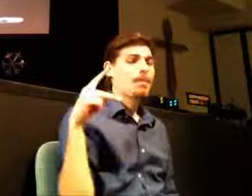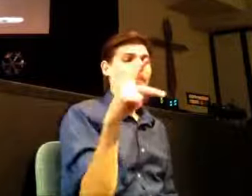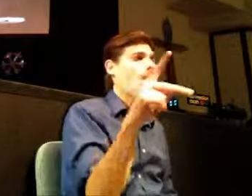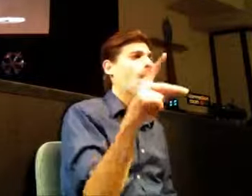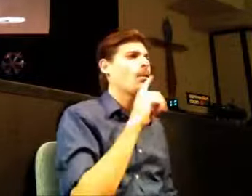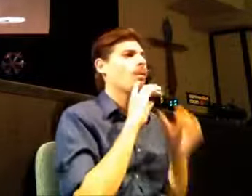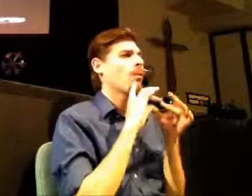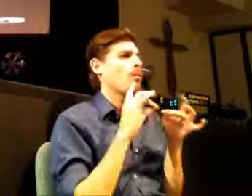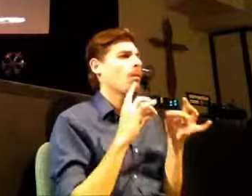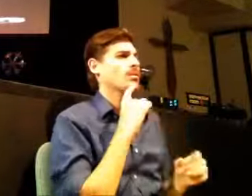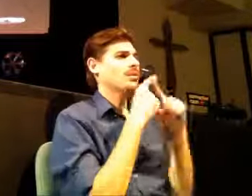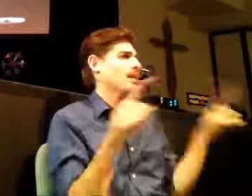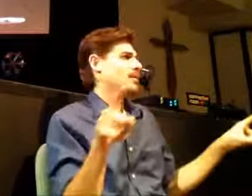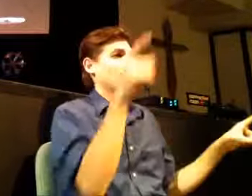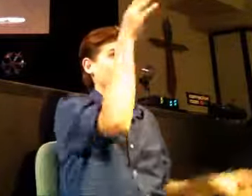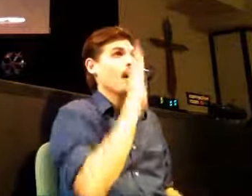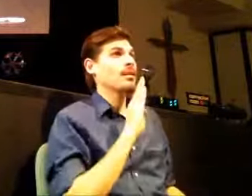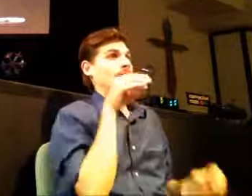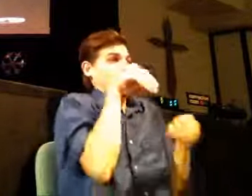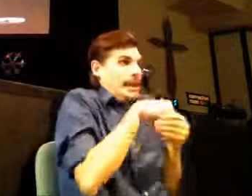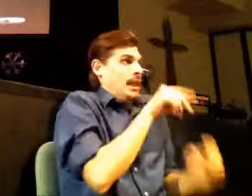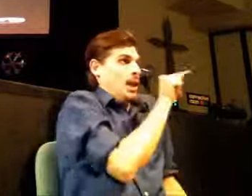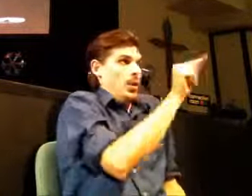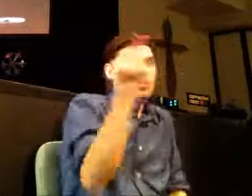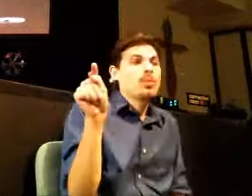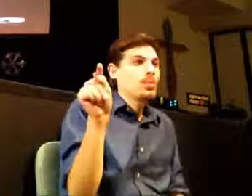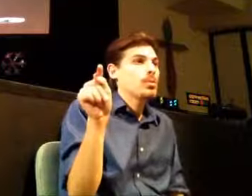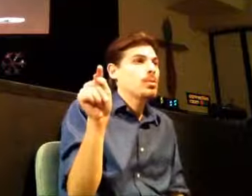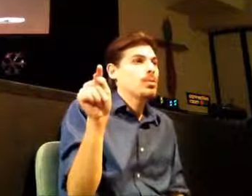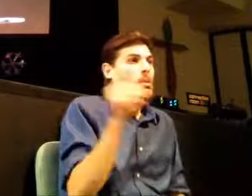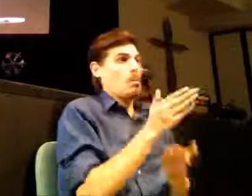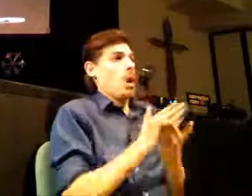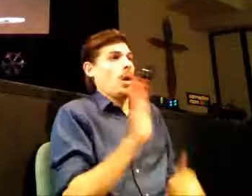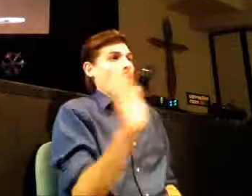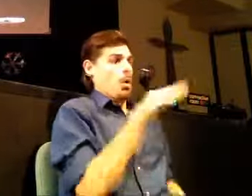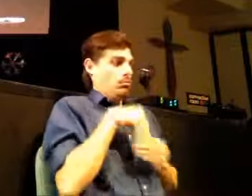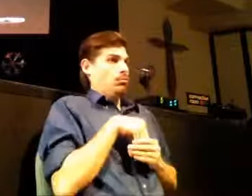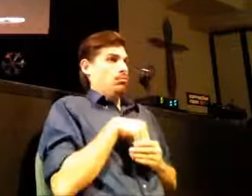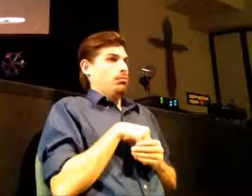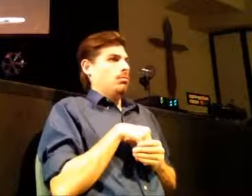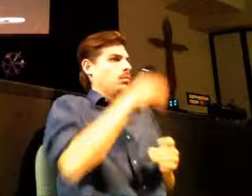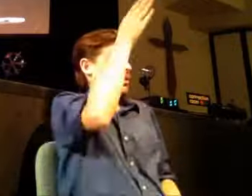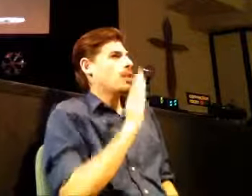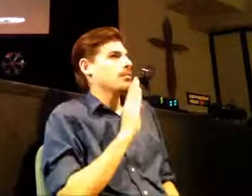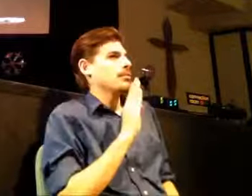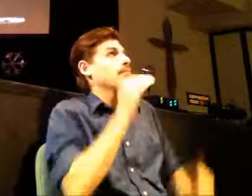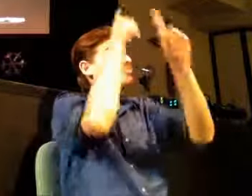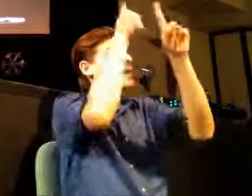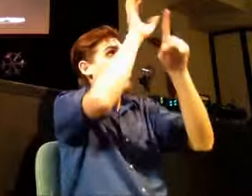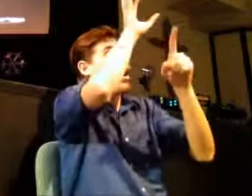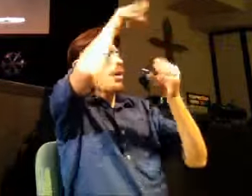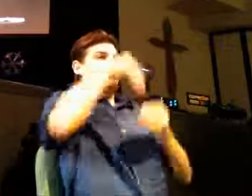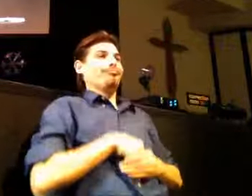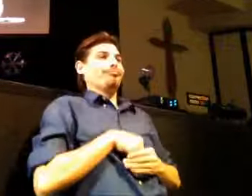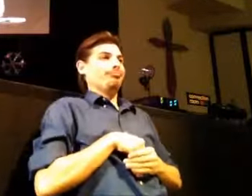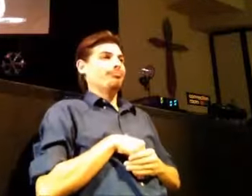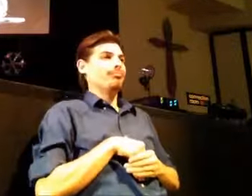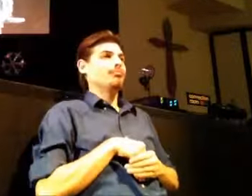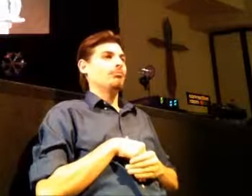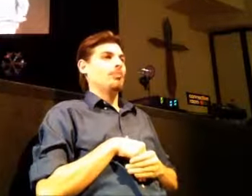lives inside of you. You have the most, that is part of who you are. You're the dwelling place of God. That is why scripture says, And Abraham was accounted